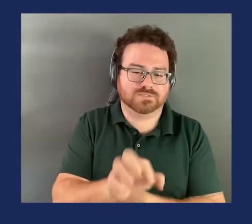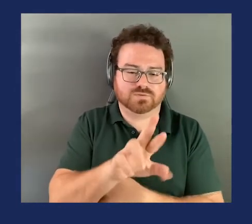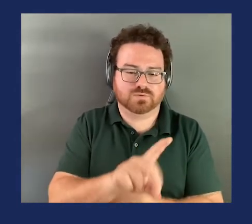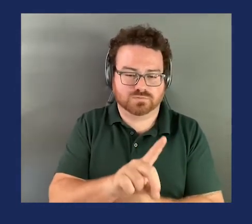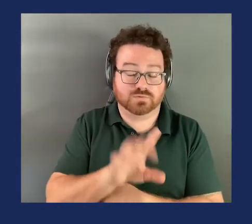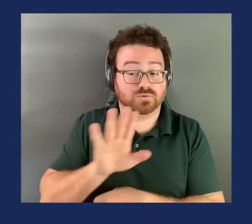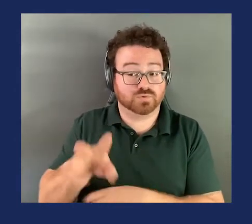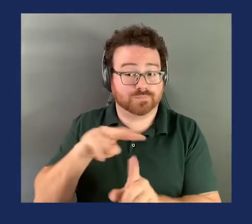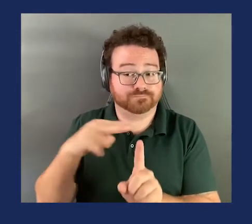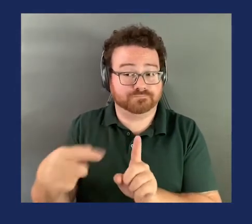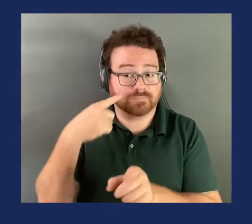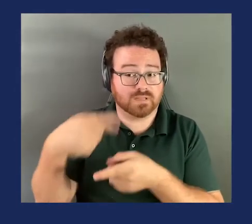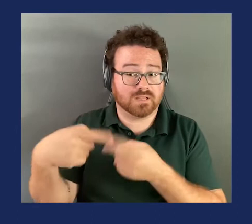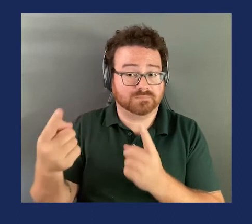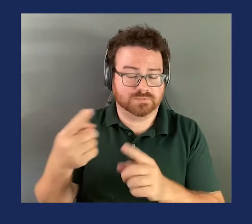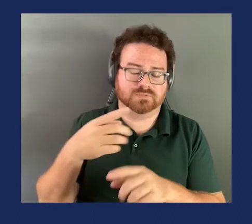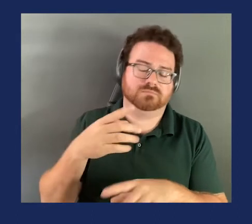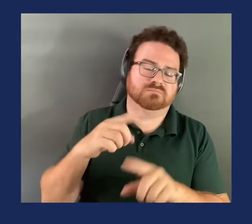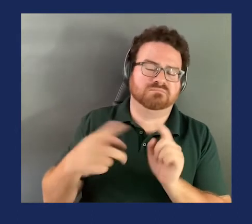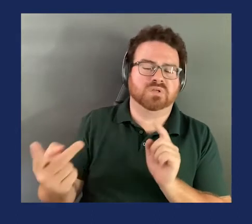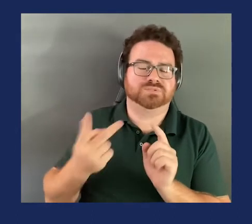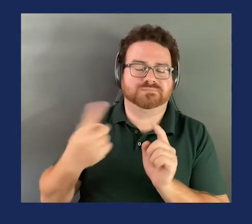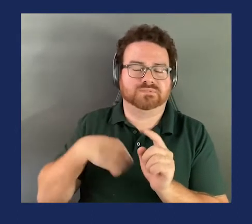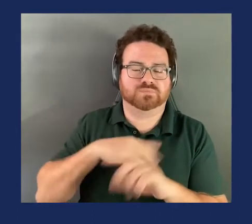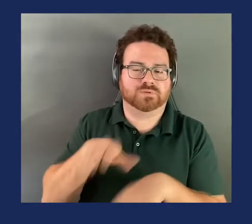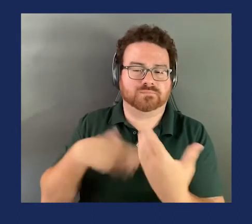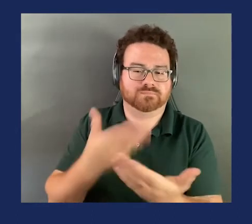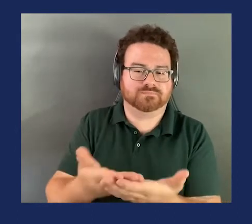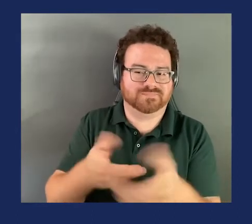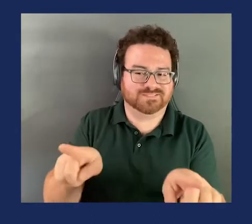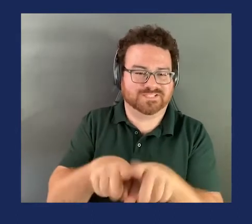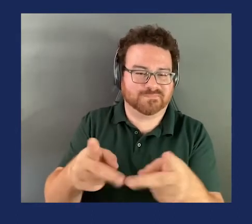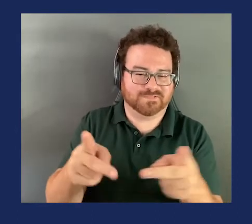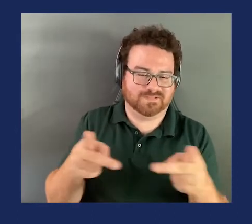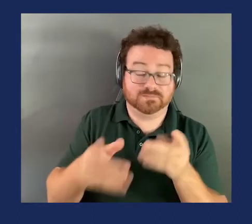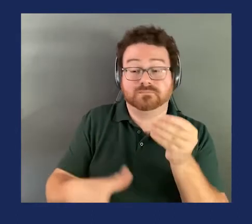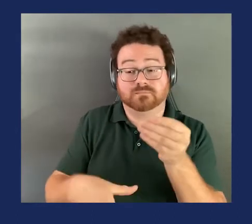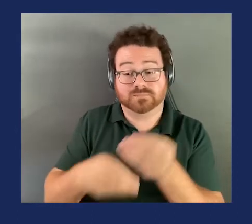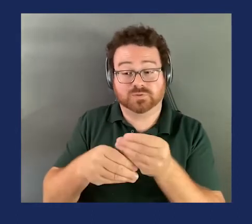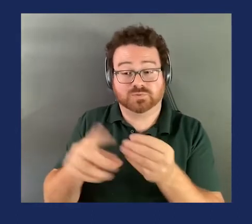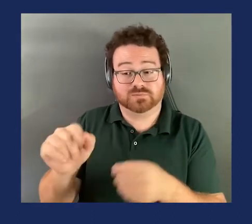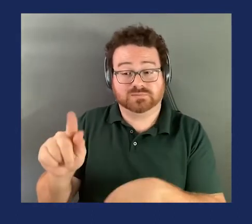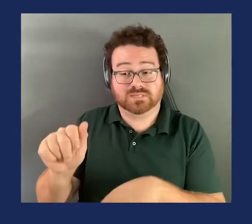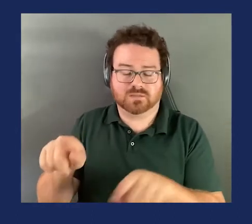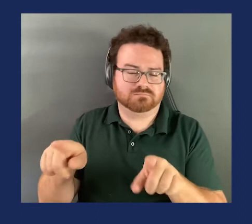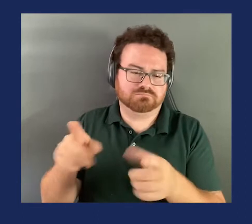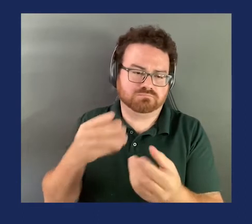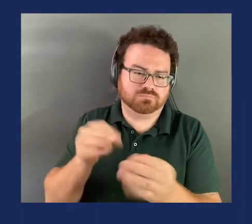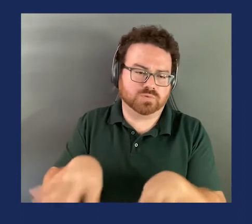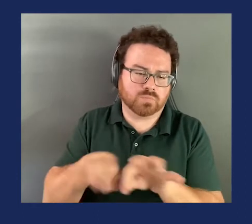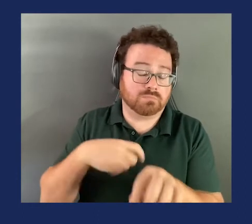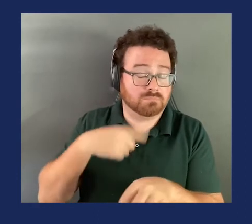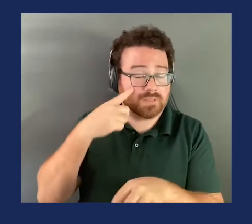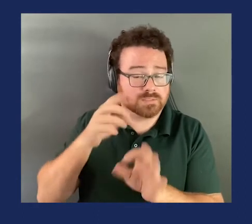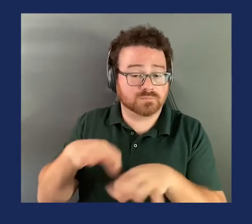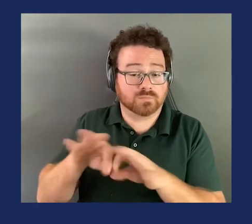but comes out at the same place. Additional data, I think, is important. I think we should have been taking information from outside sources for a long time.